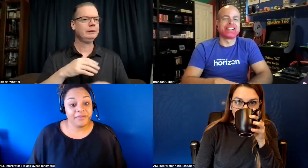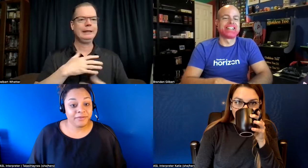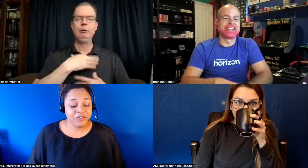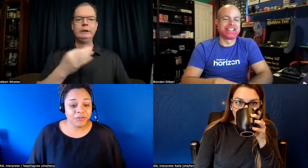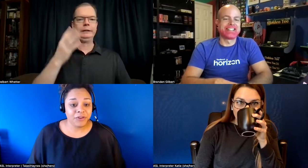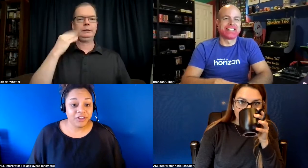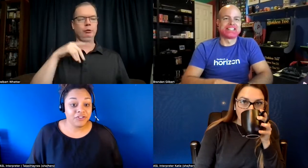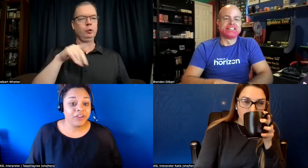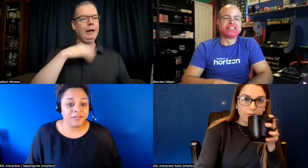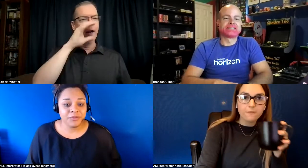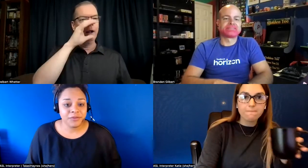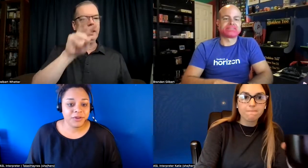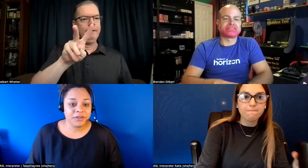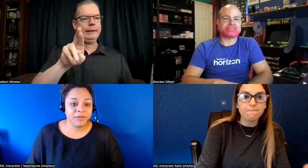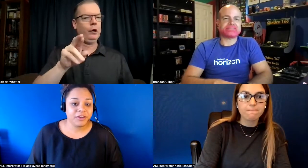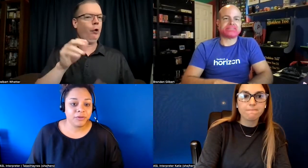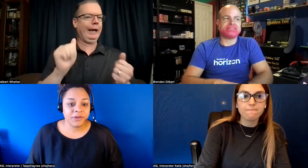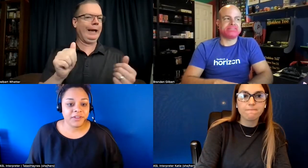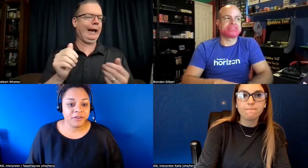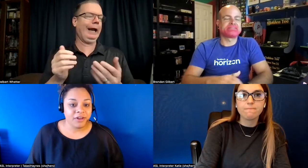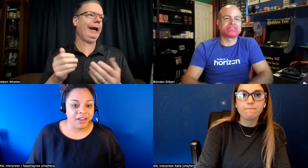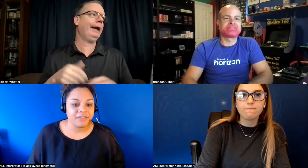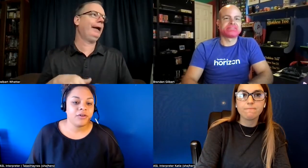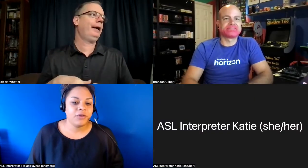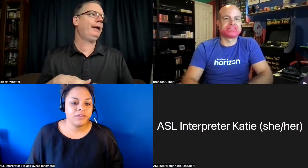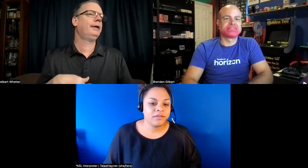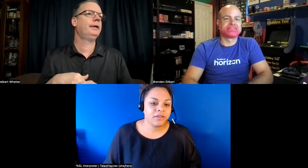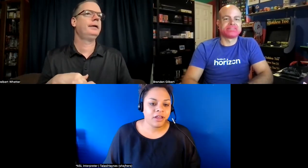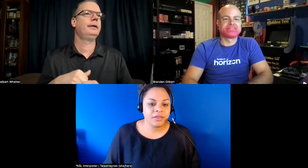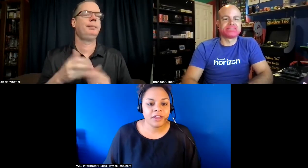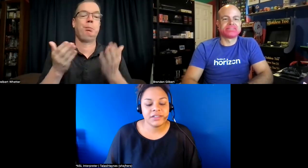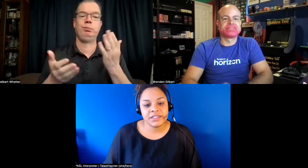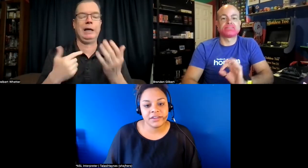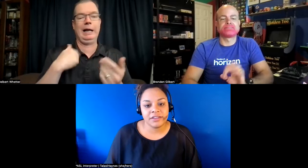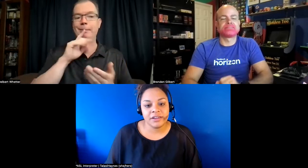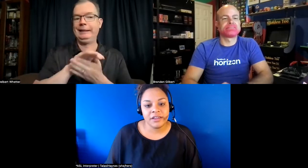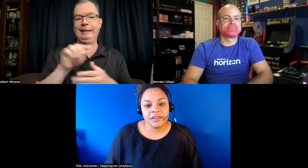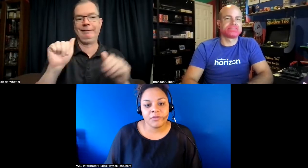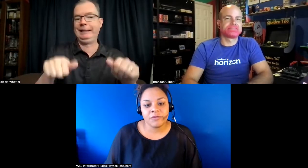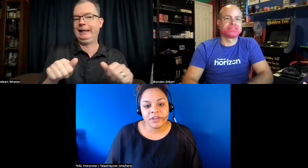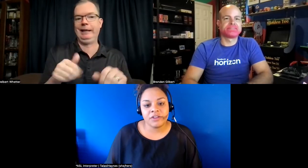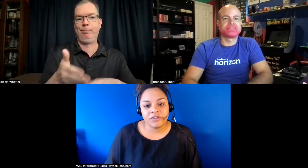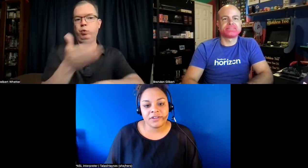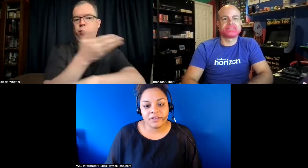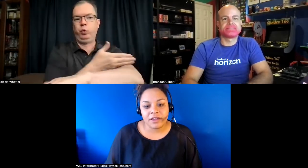facial expression can shift in between it being an appropriate sign or not so it's a lot of detail and so i've been really interested in that